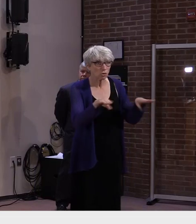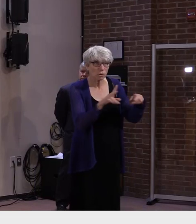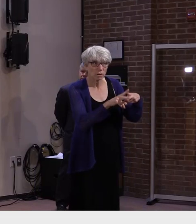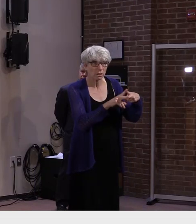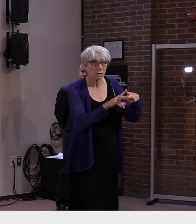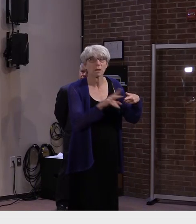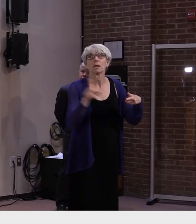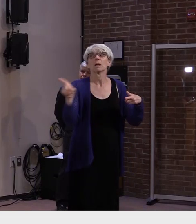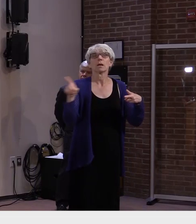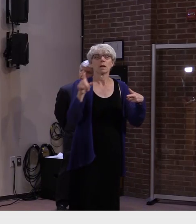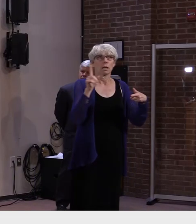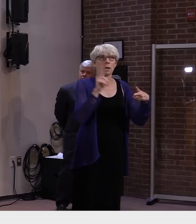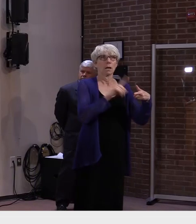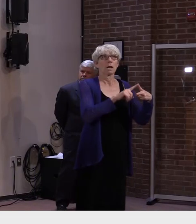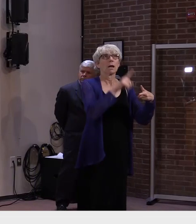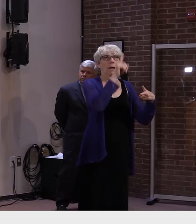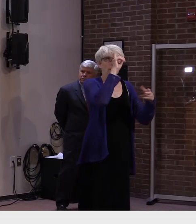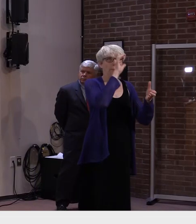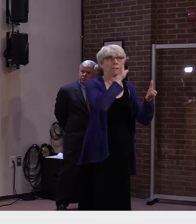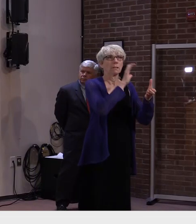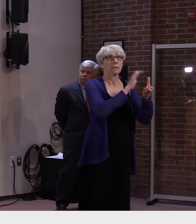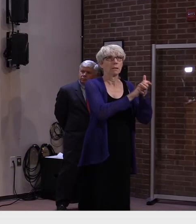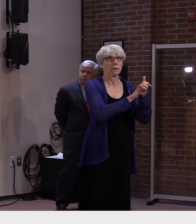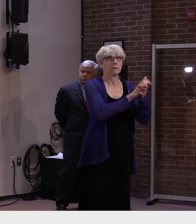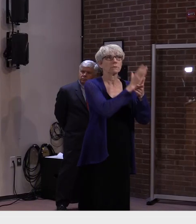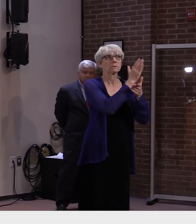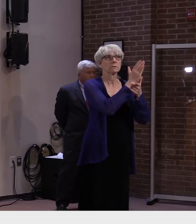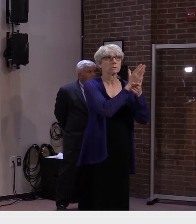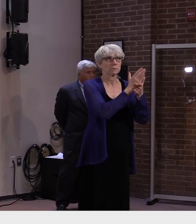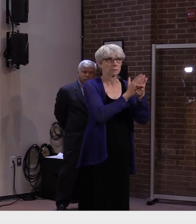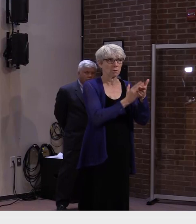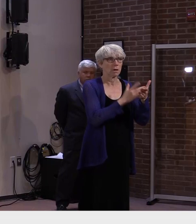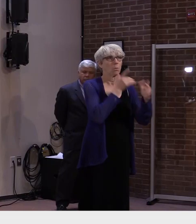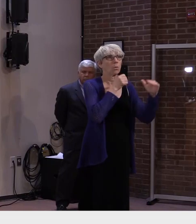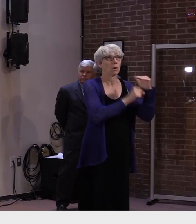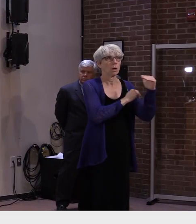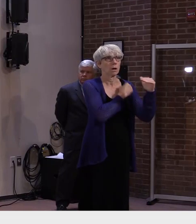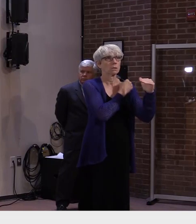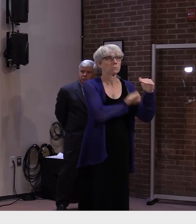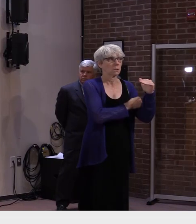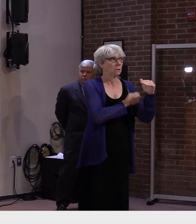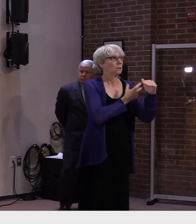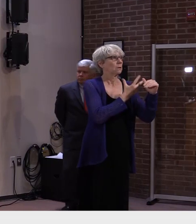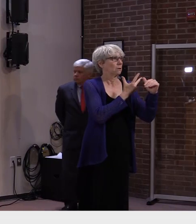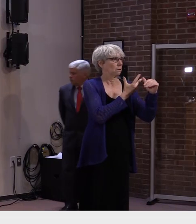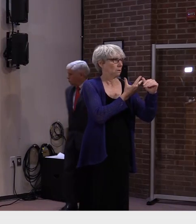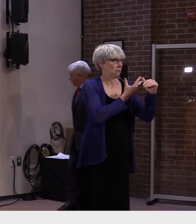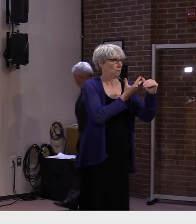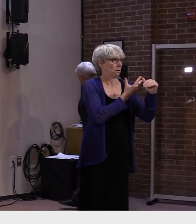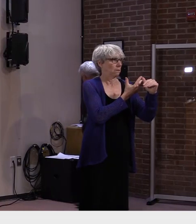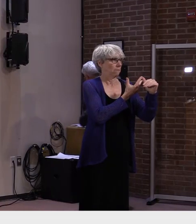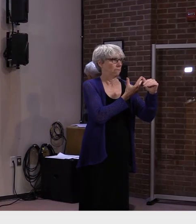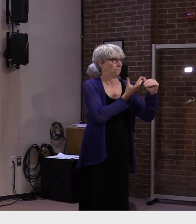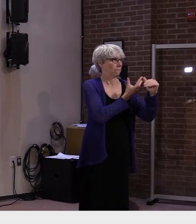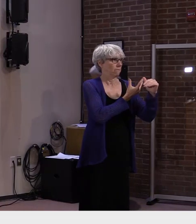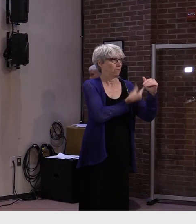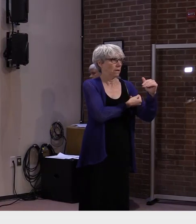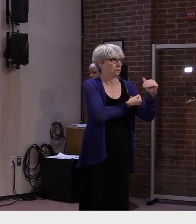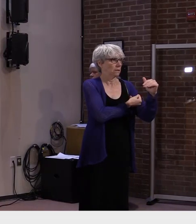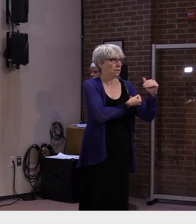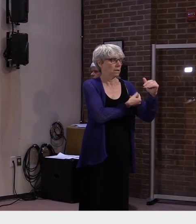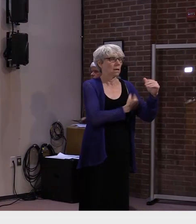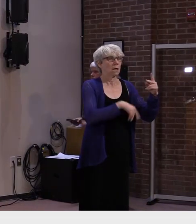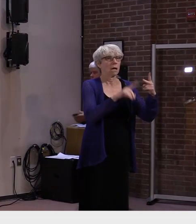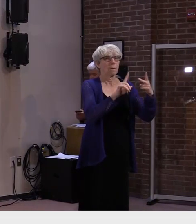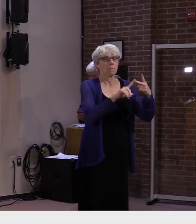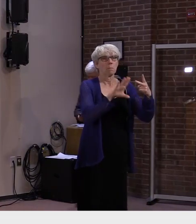some who are vaccinated. I don't believe there were any children who are hospitalized at this time, but I would ask Dr.